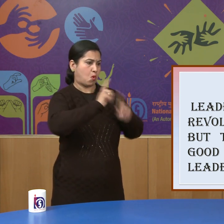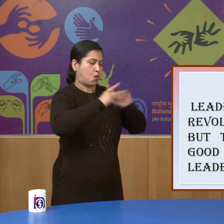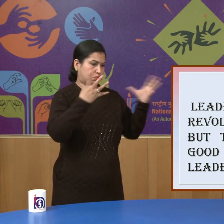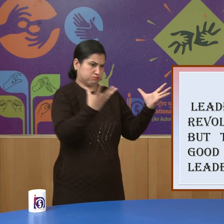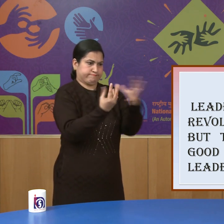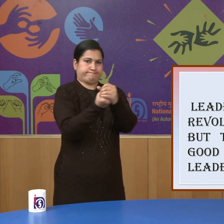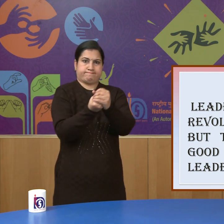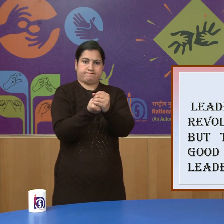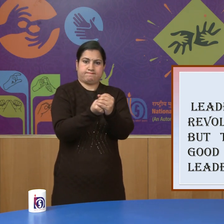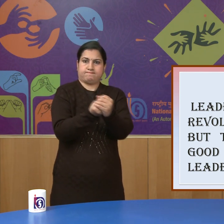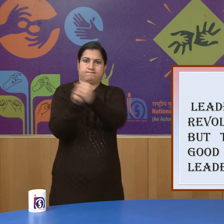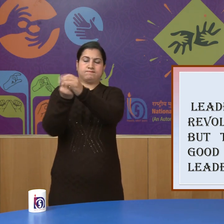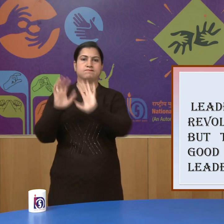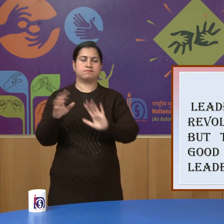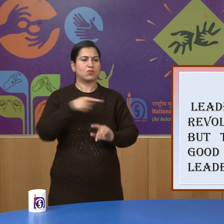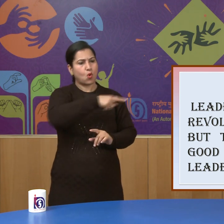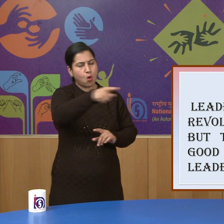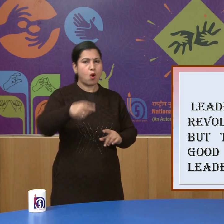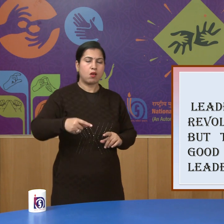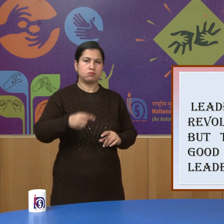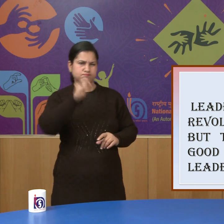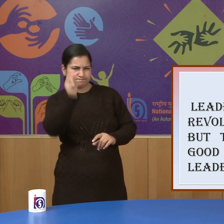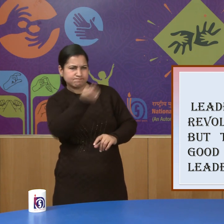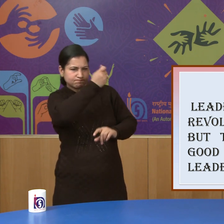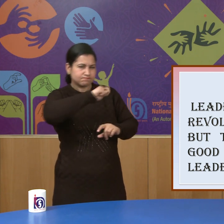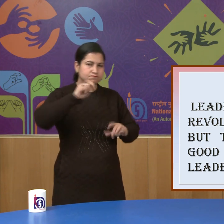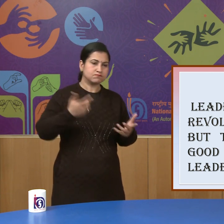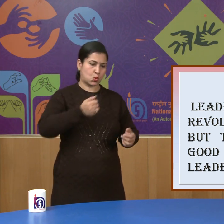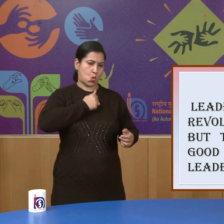all these leaders were fighting for their own gain